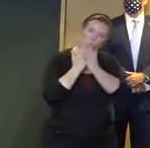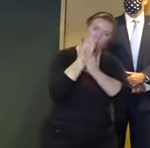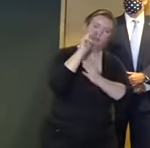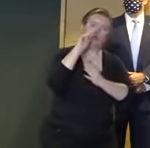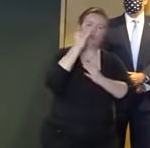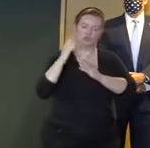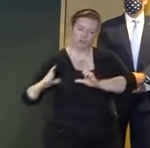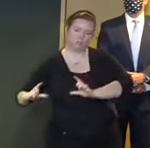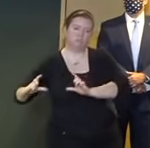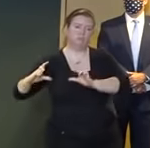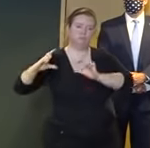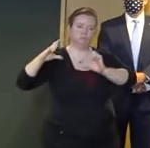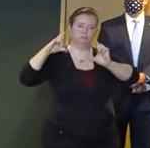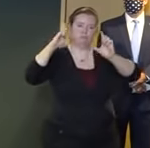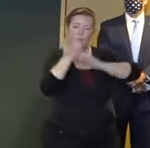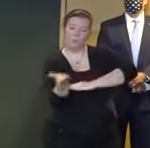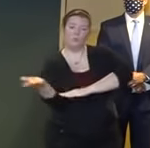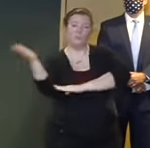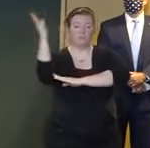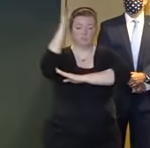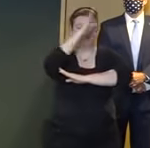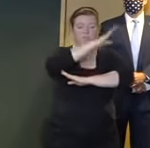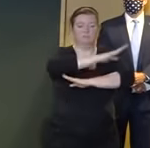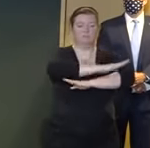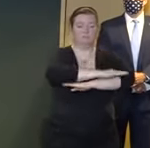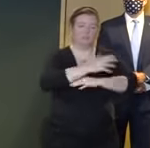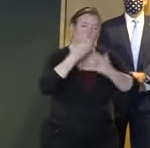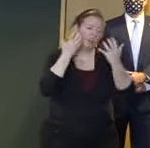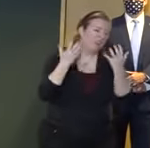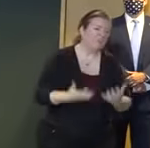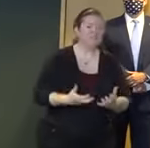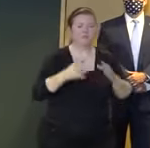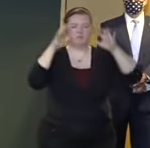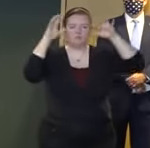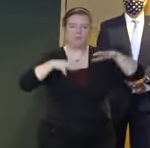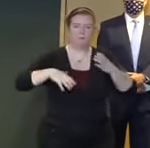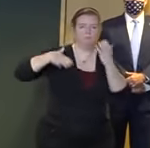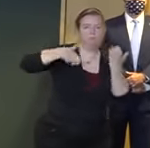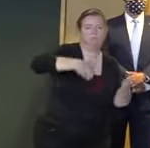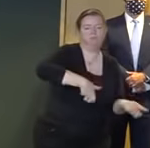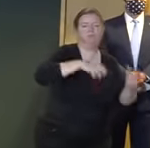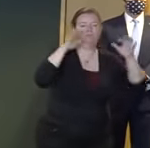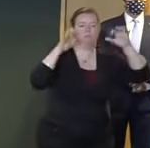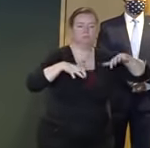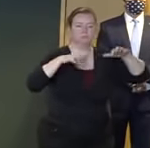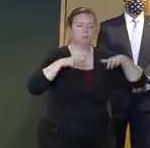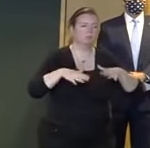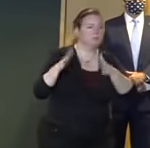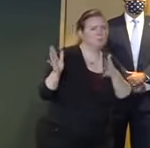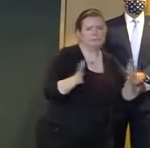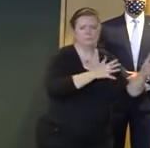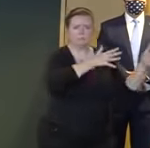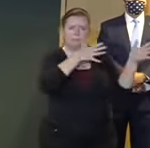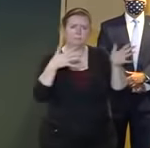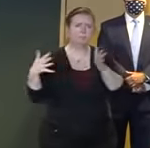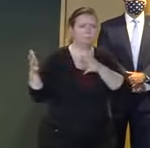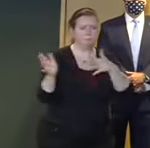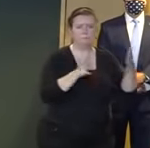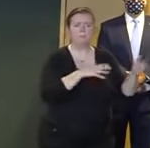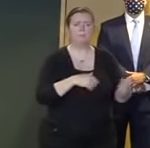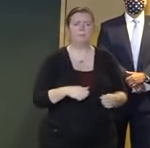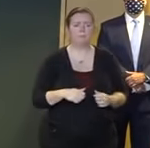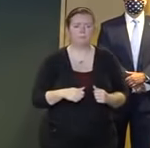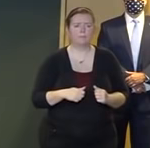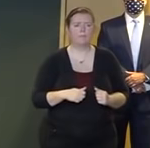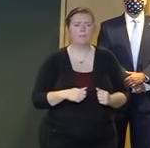and sustained winds to the entire state with the western track of the storm rain totals